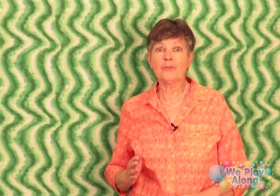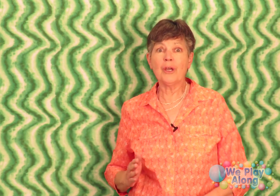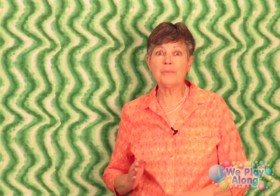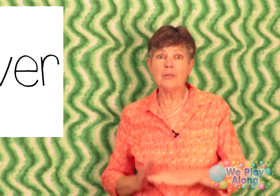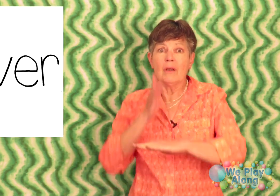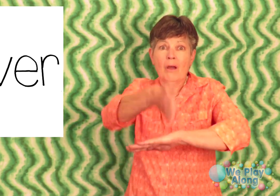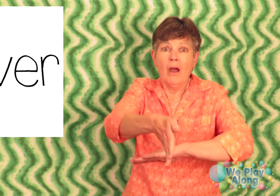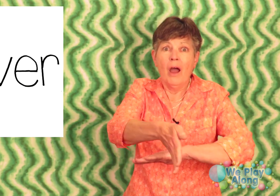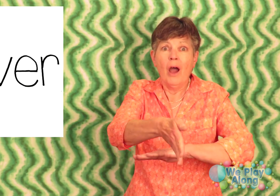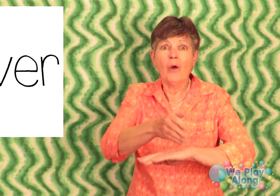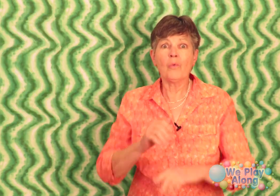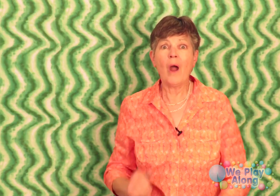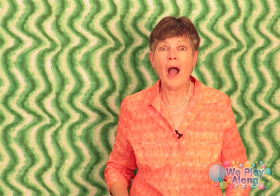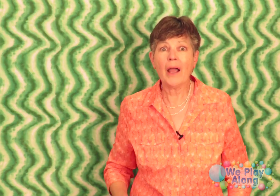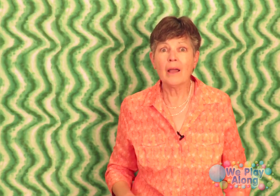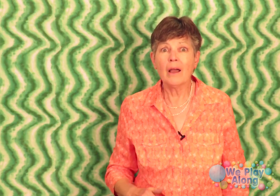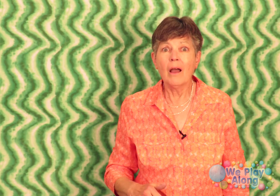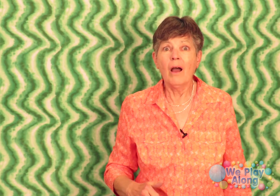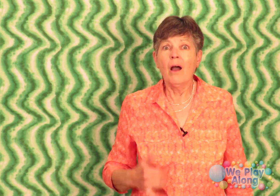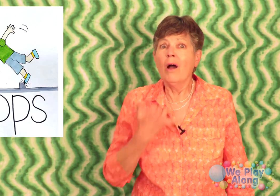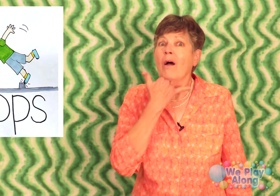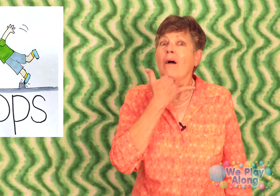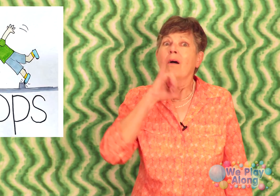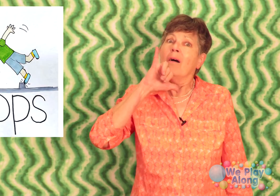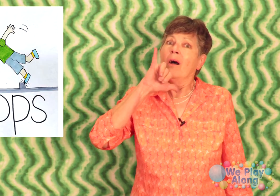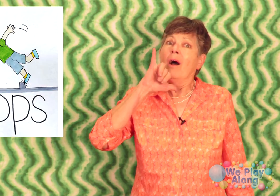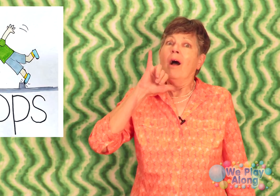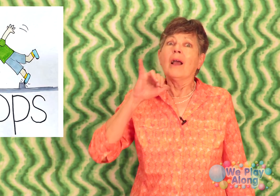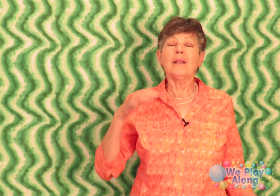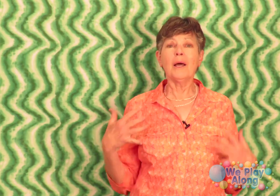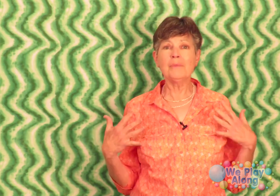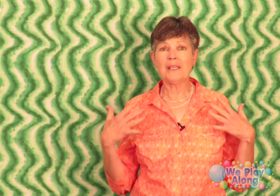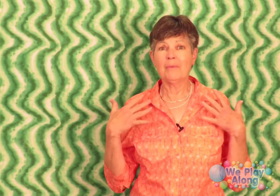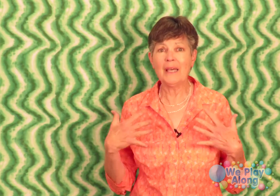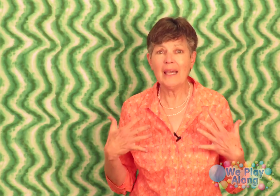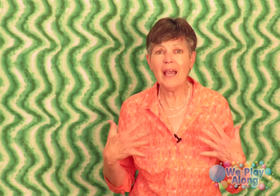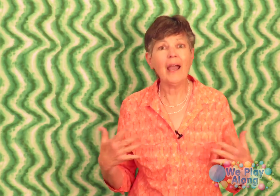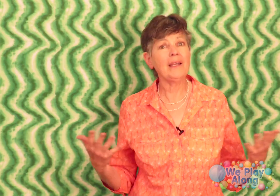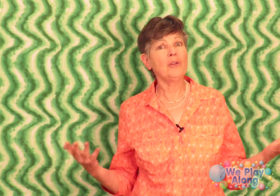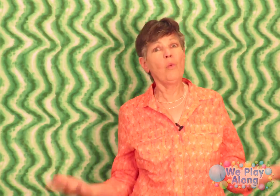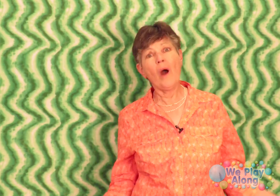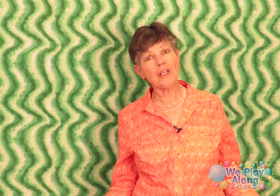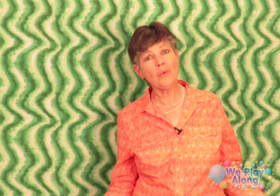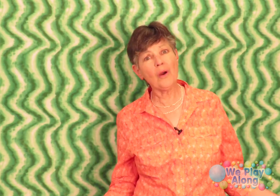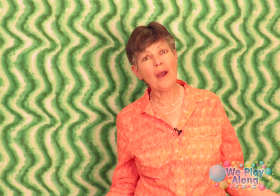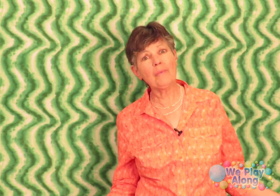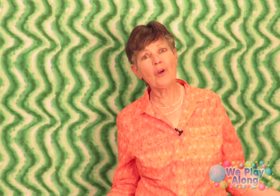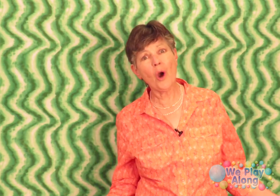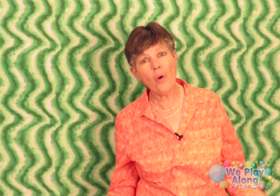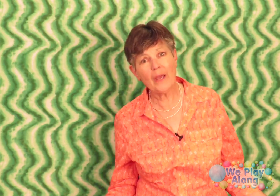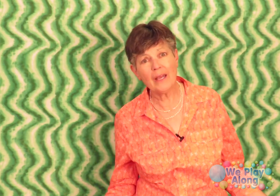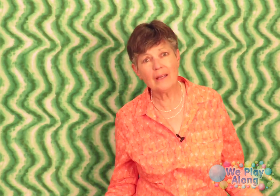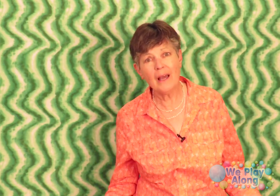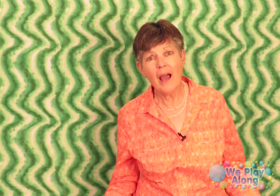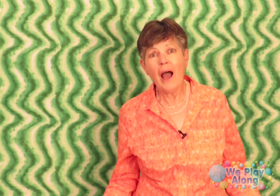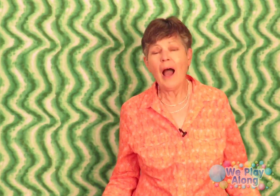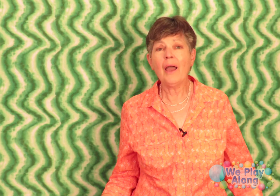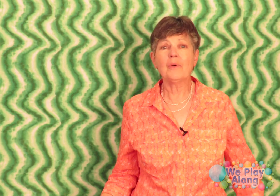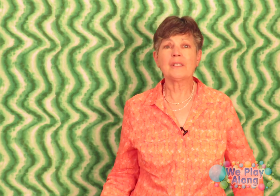tripped a rock clumsy me I need to watch where I'm going I was